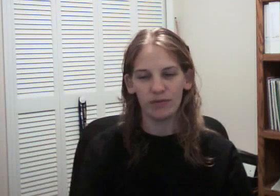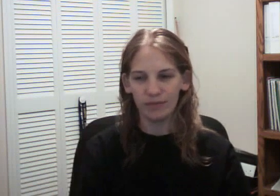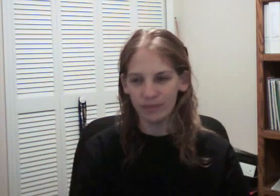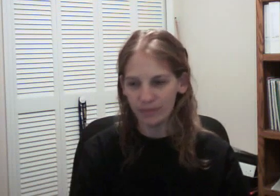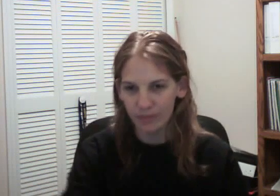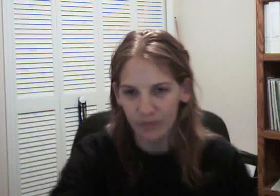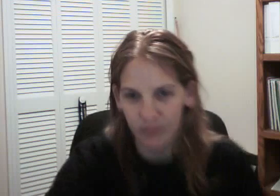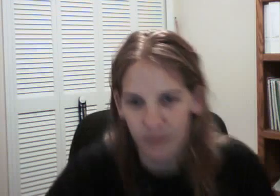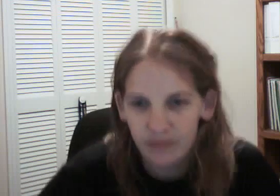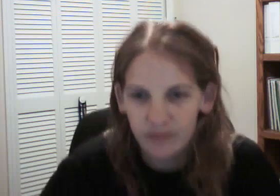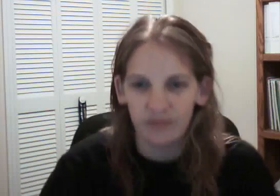You can You Let's Get